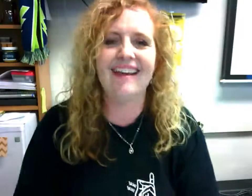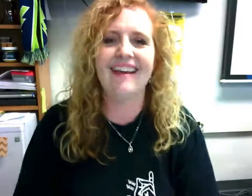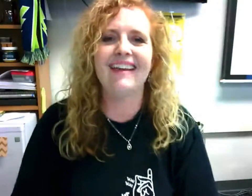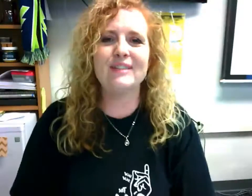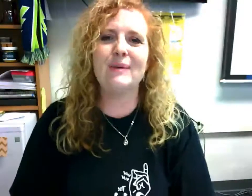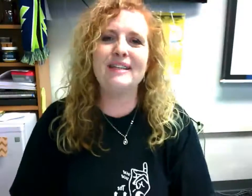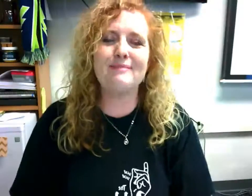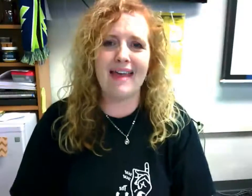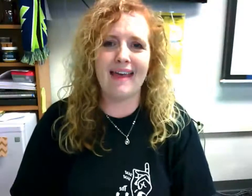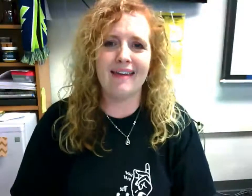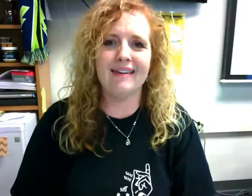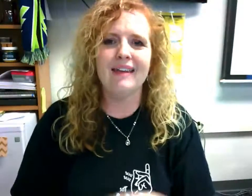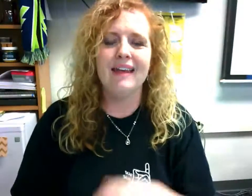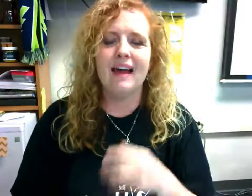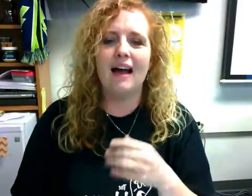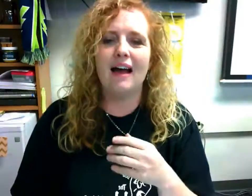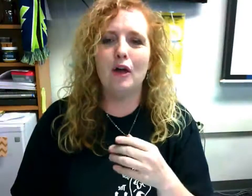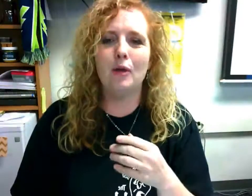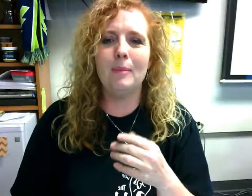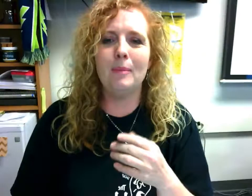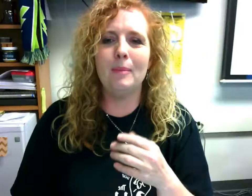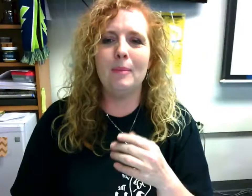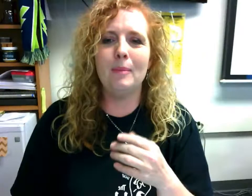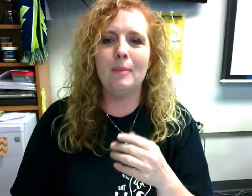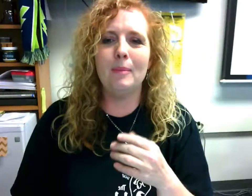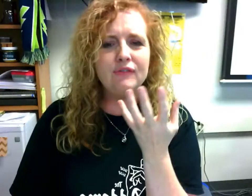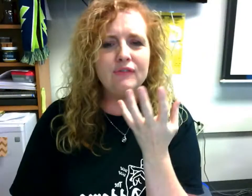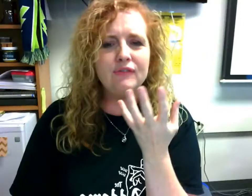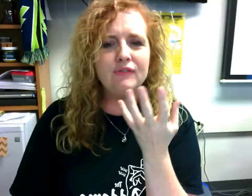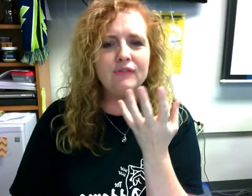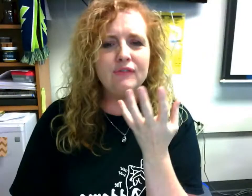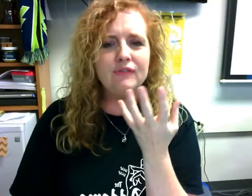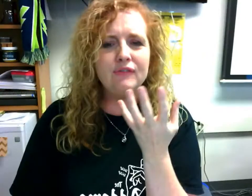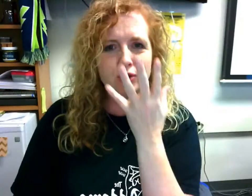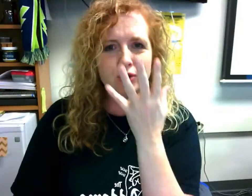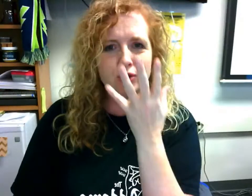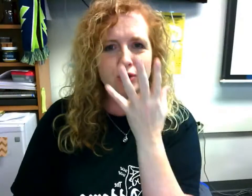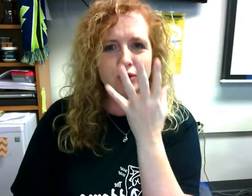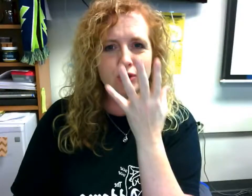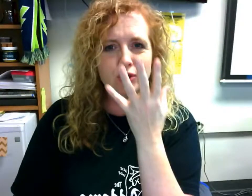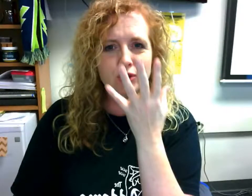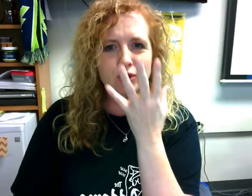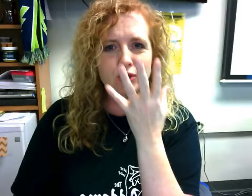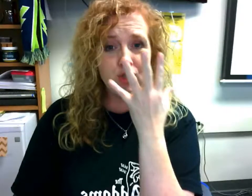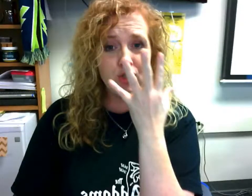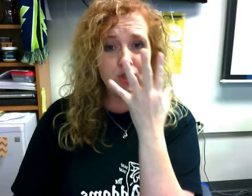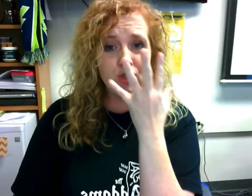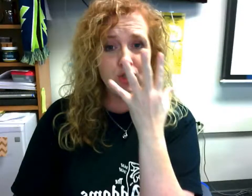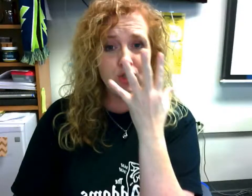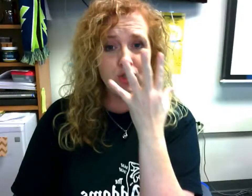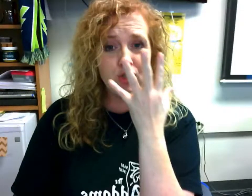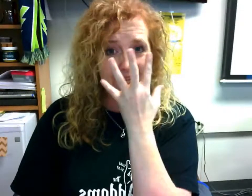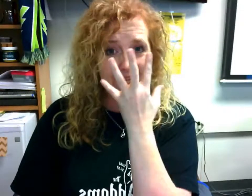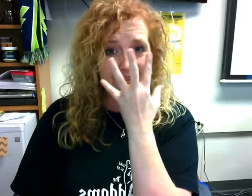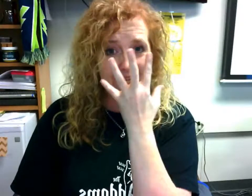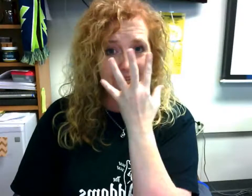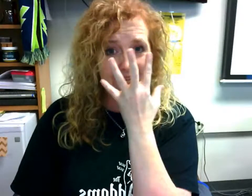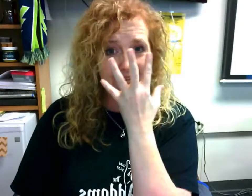open B's and you're tapping uh the sky and just coming down a bit wonderful it's wonderful that's just